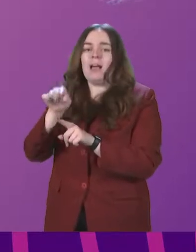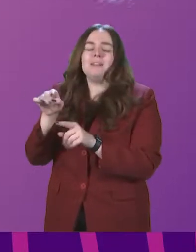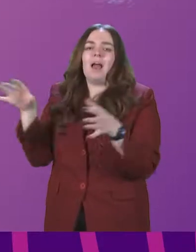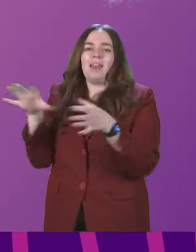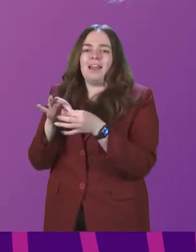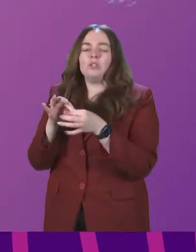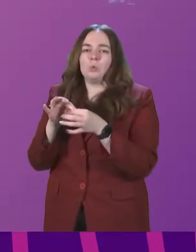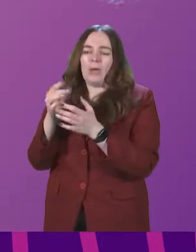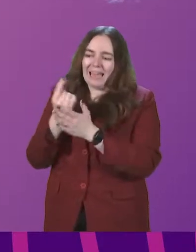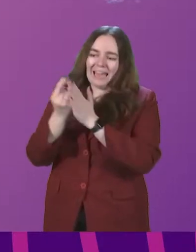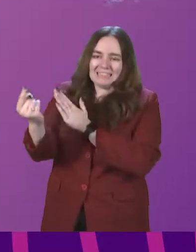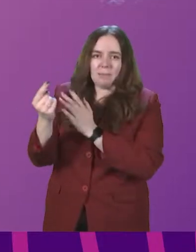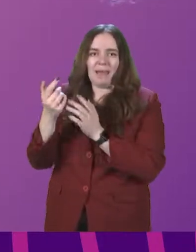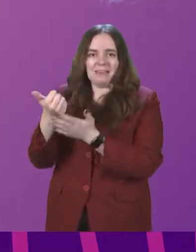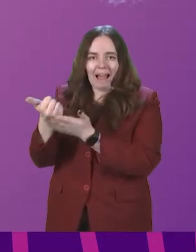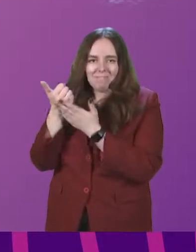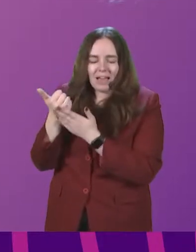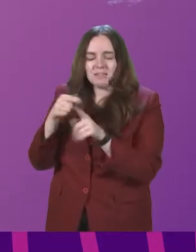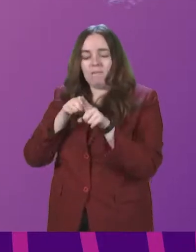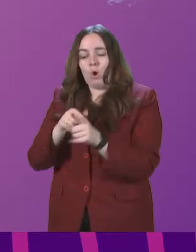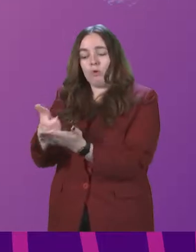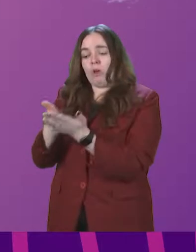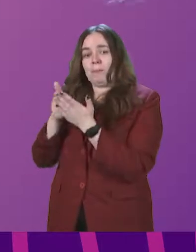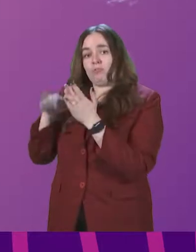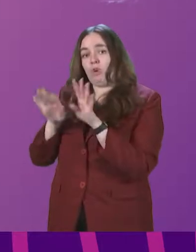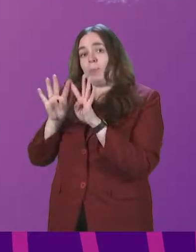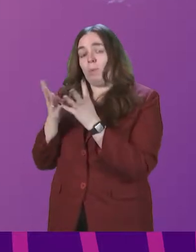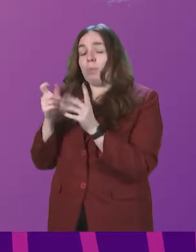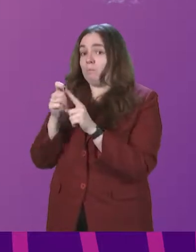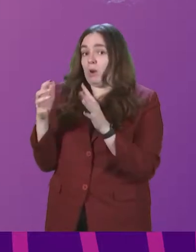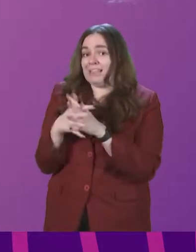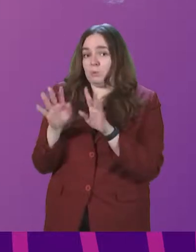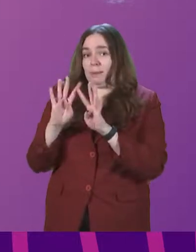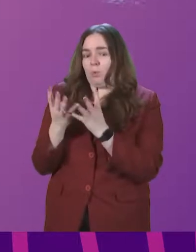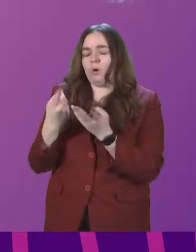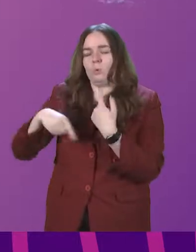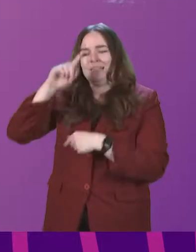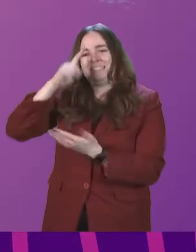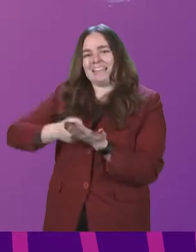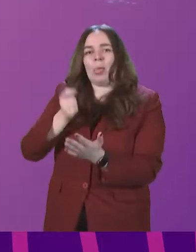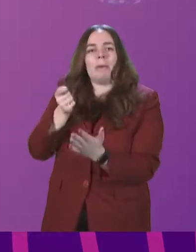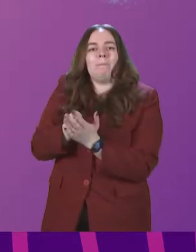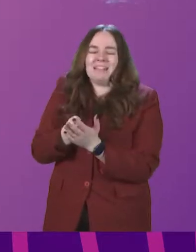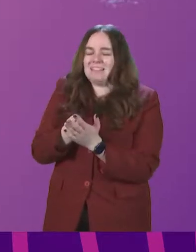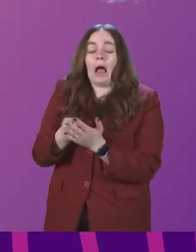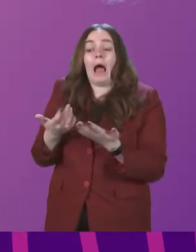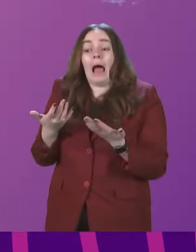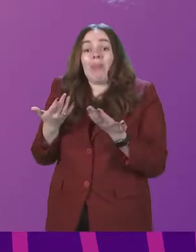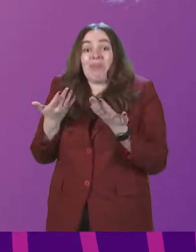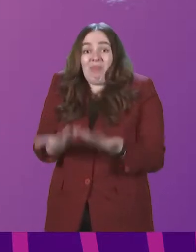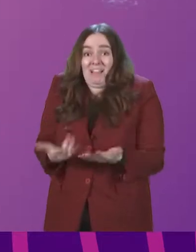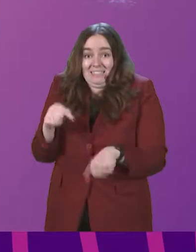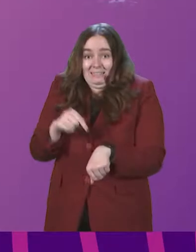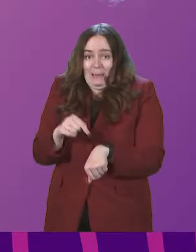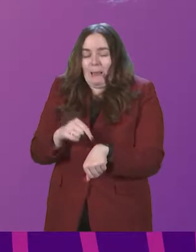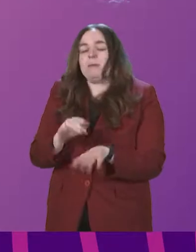independent advice and following a recommendation by the Board, the Presswick Board, that we decided that the bid did not, at this point in